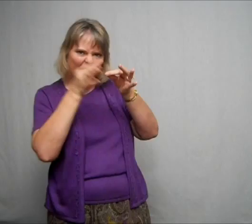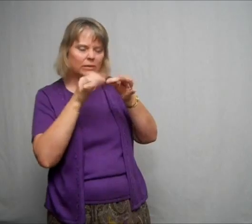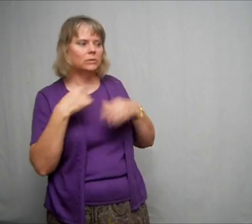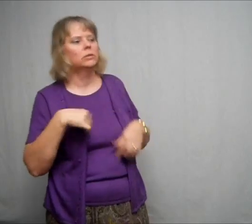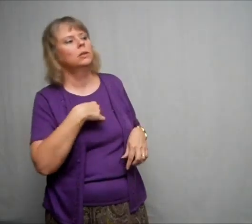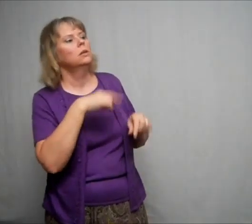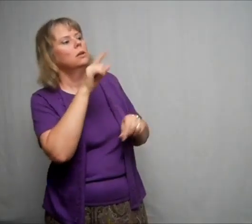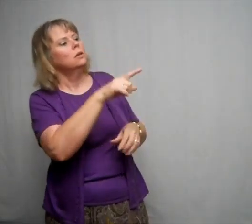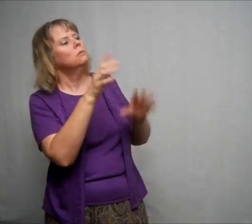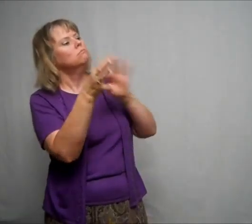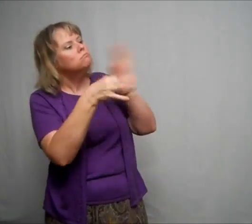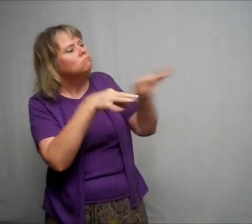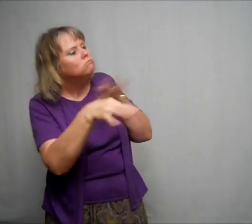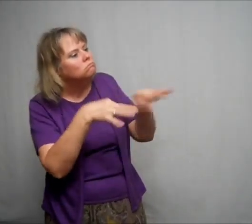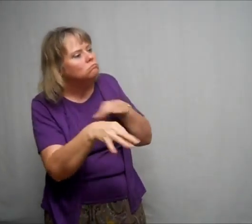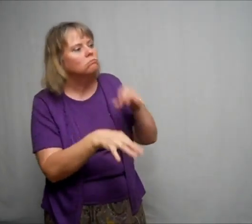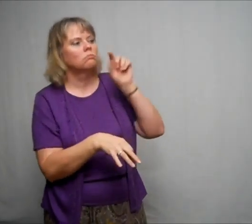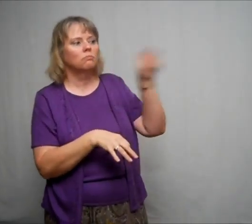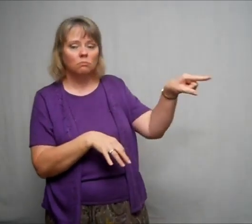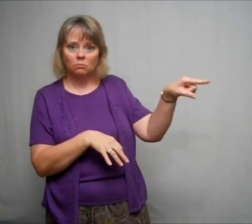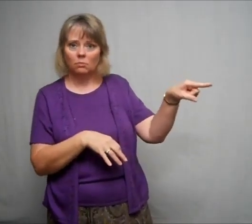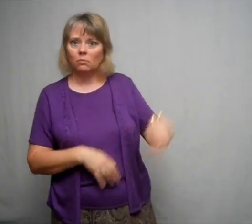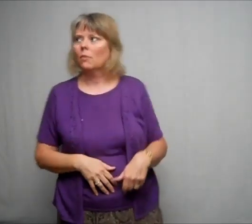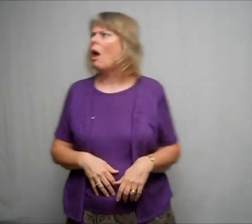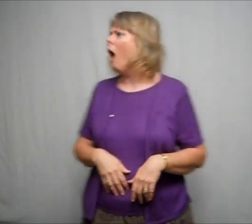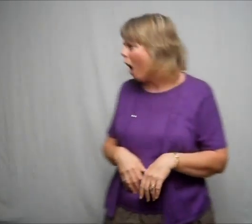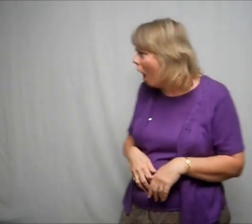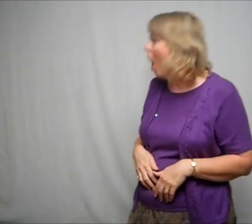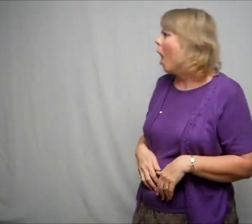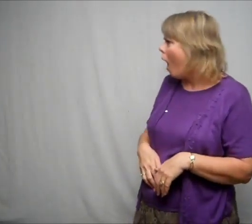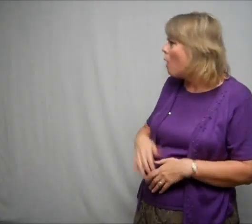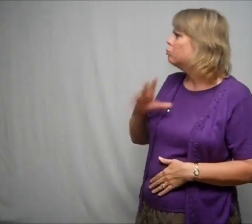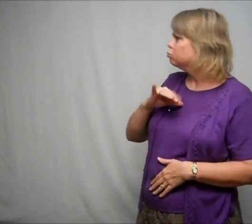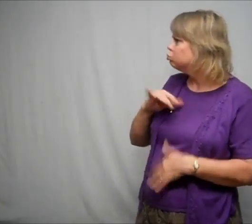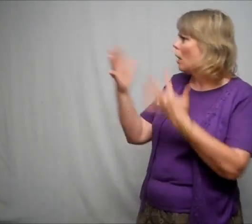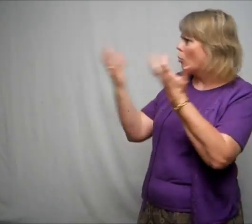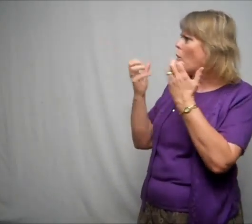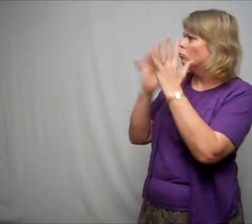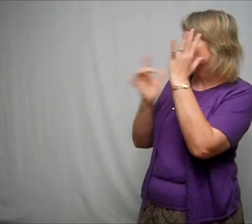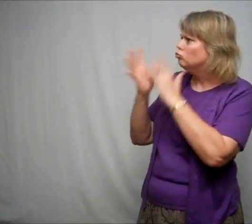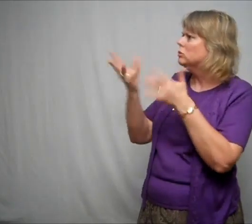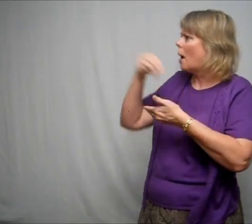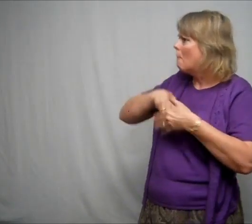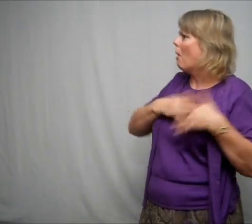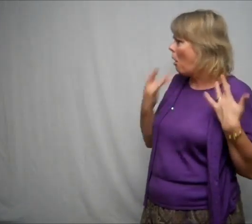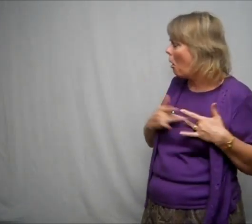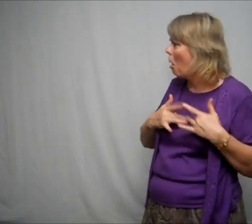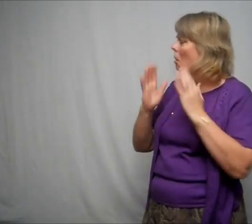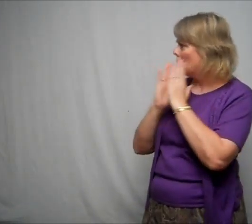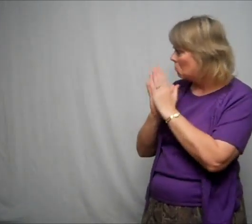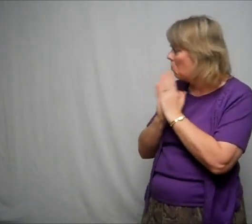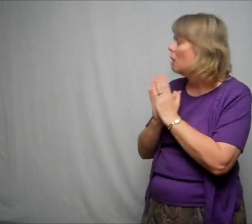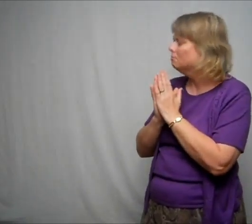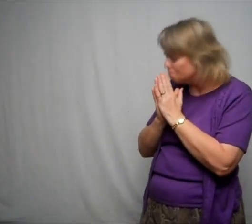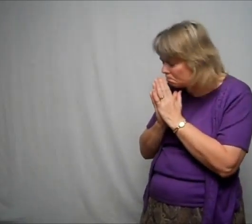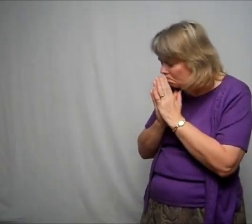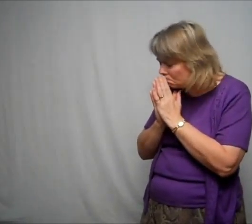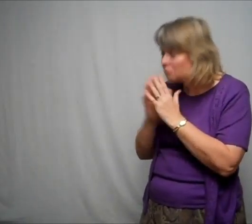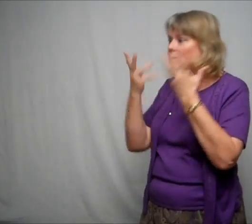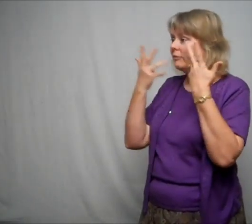would explain that to their friend. And their friend would understand the story and say, I want Jesus to come into my heart. They'd have